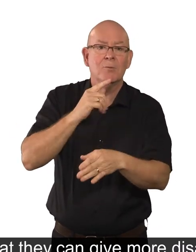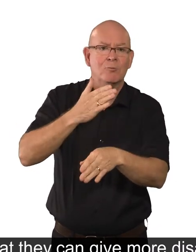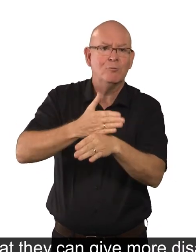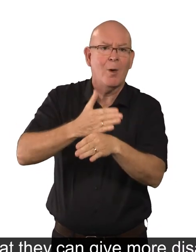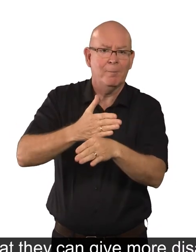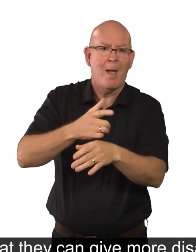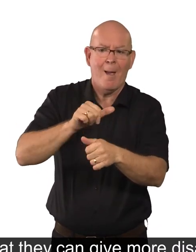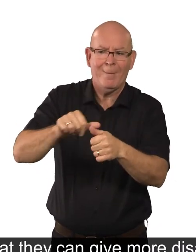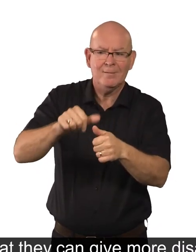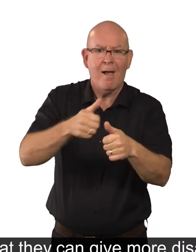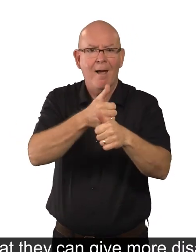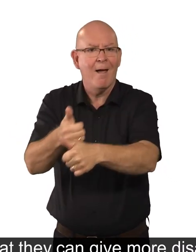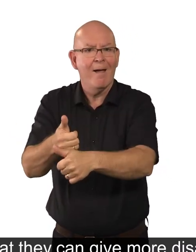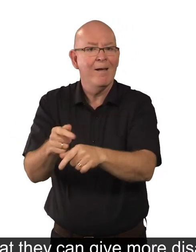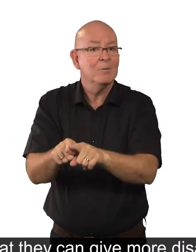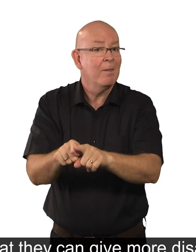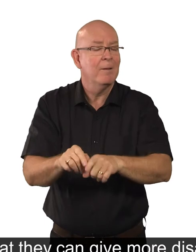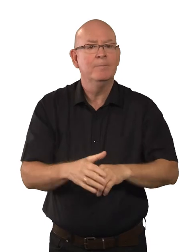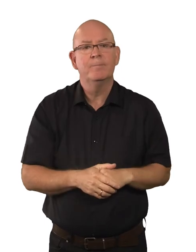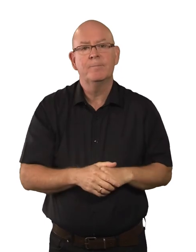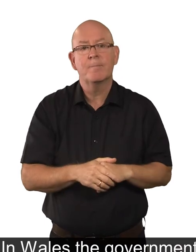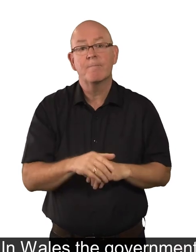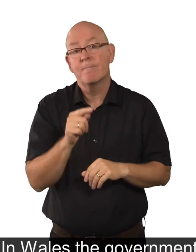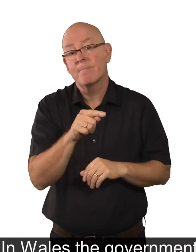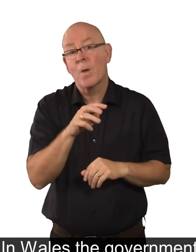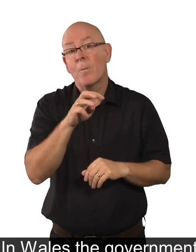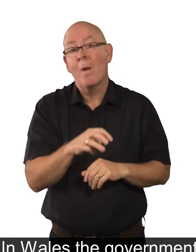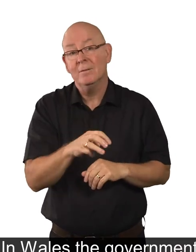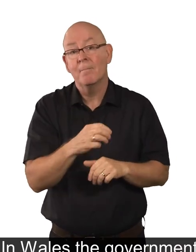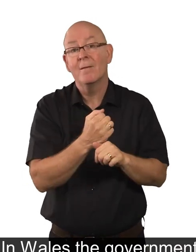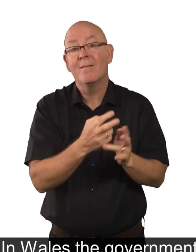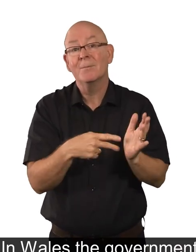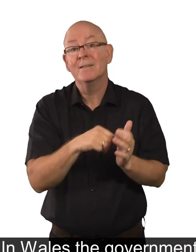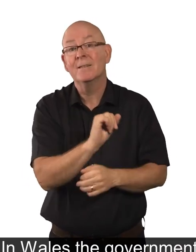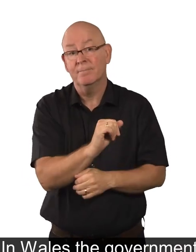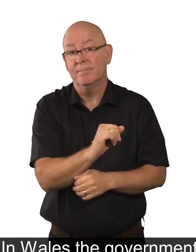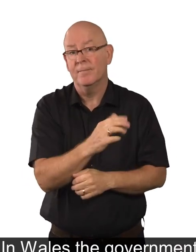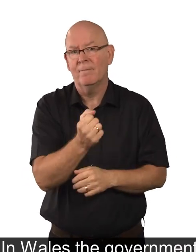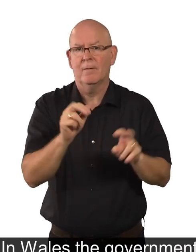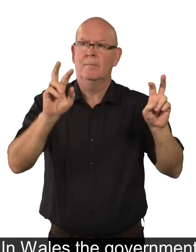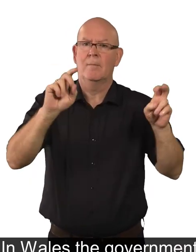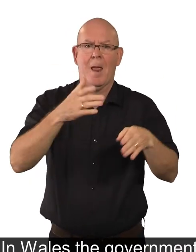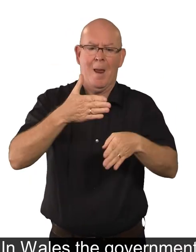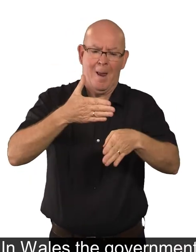jobs and better support. In Wales, the government has an employability plan.